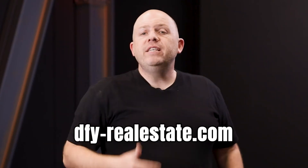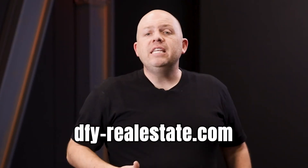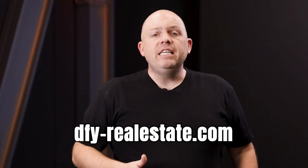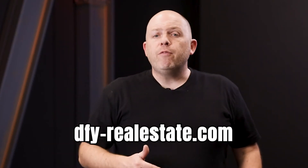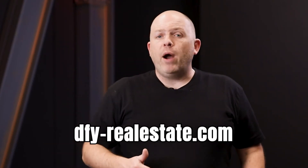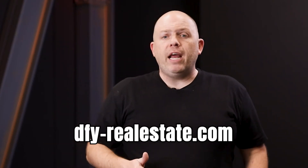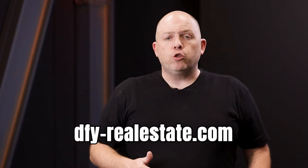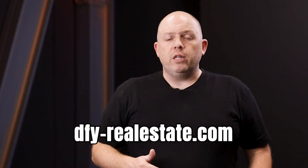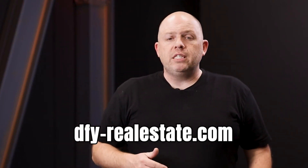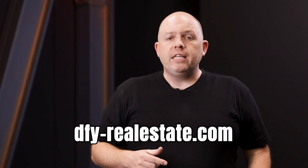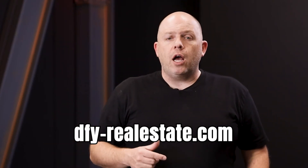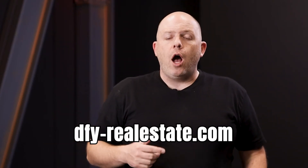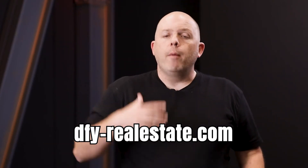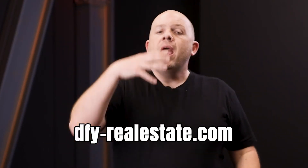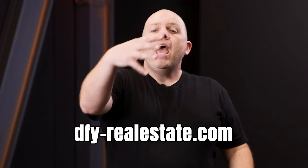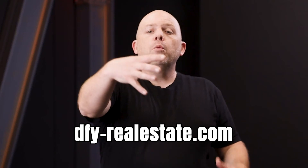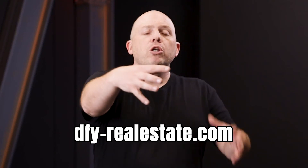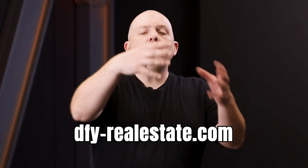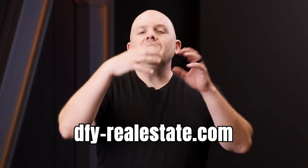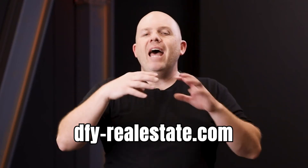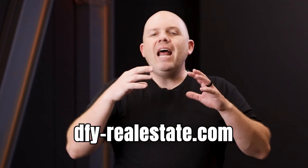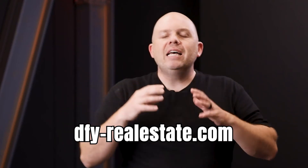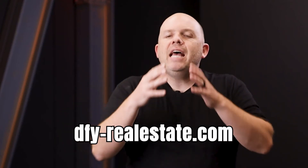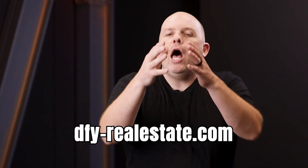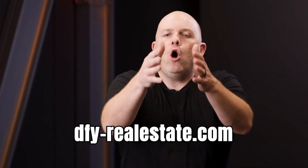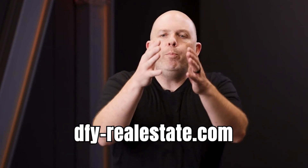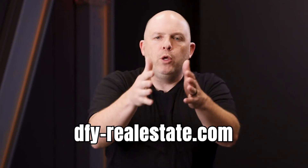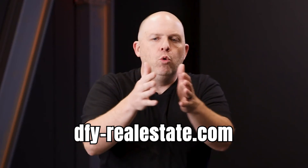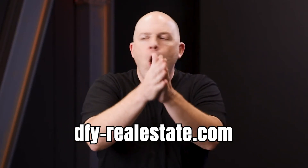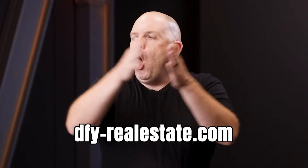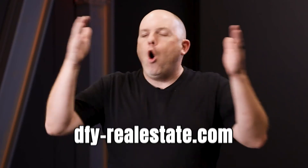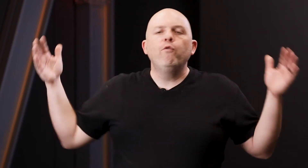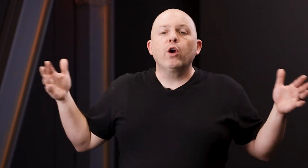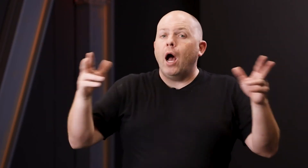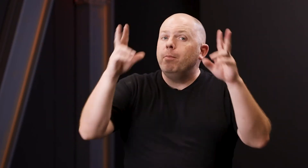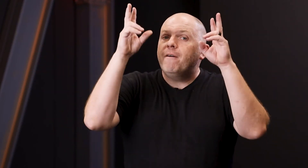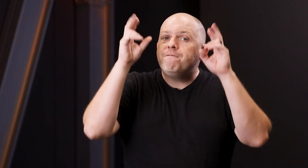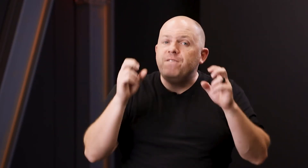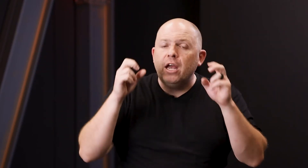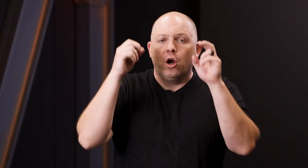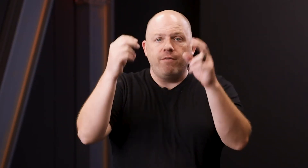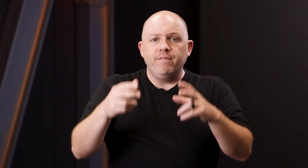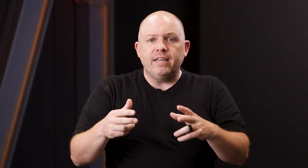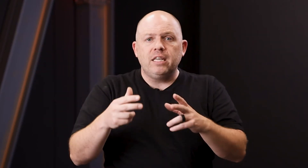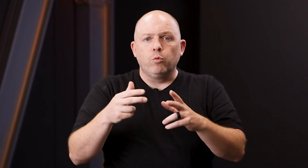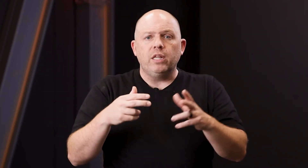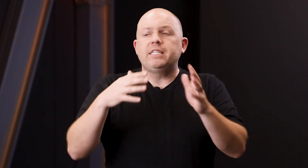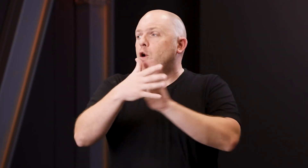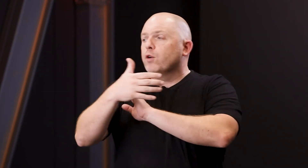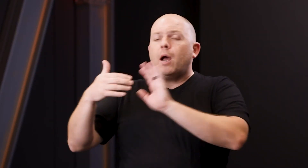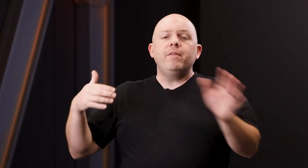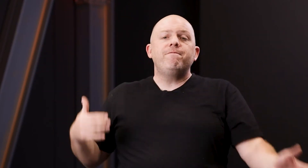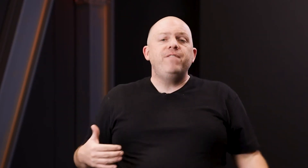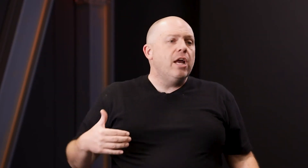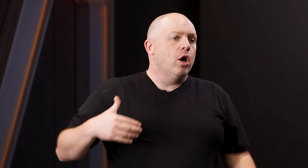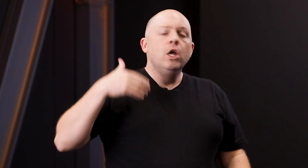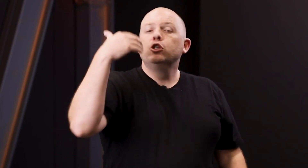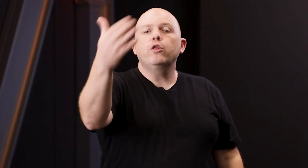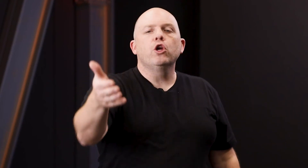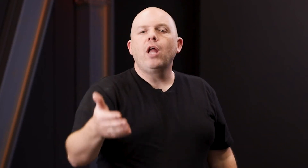visit dfy-realestate.com and I want you to let us help you overcome the fear of investing in real estate, overcome the fear so that you're